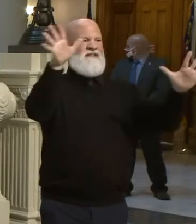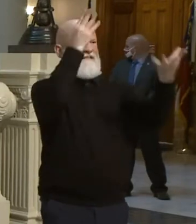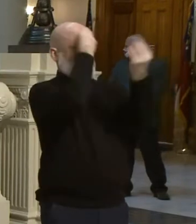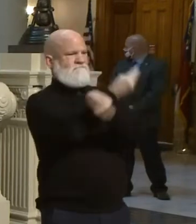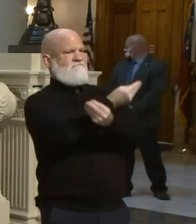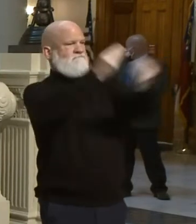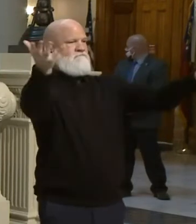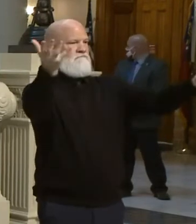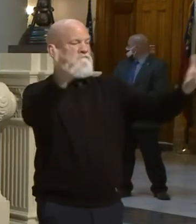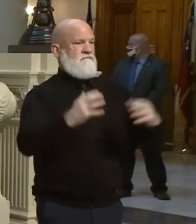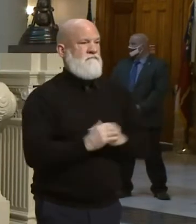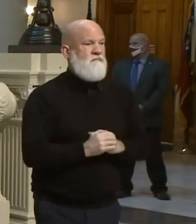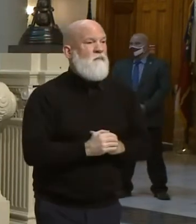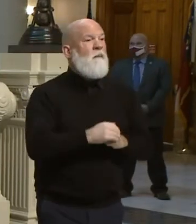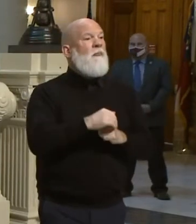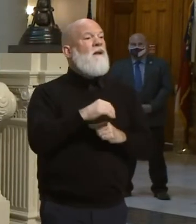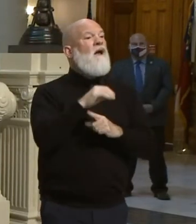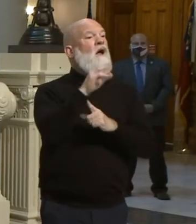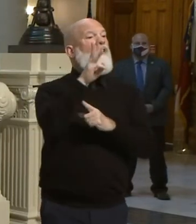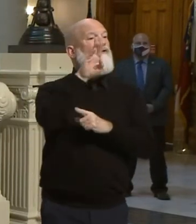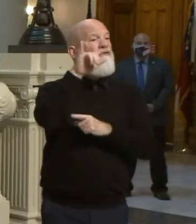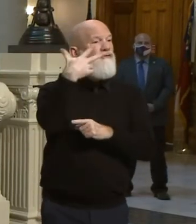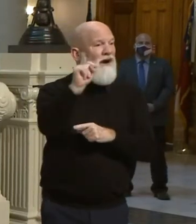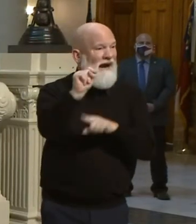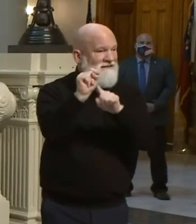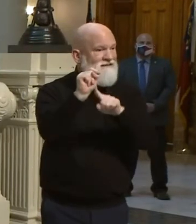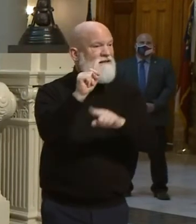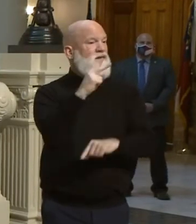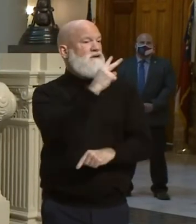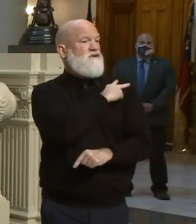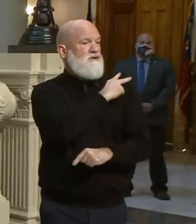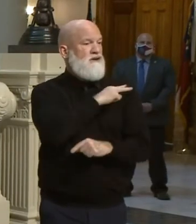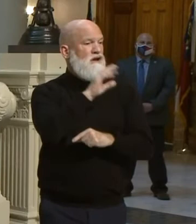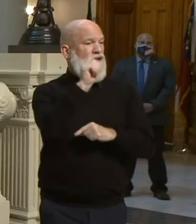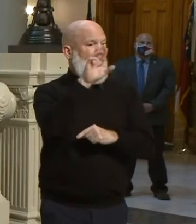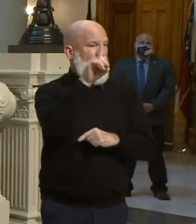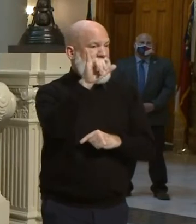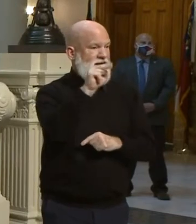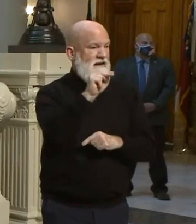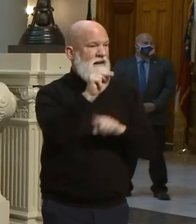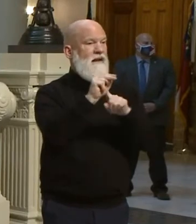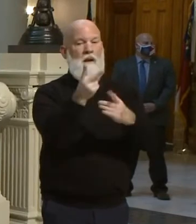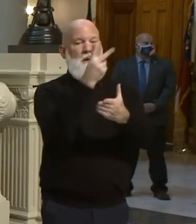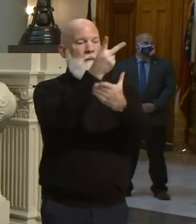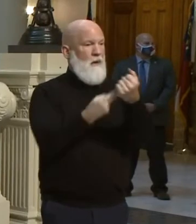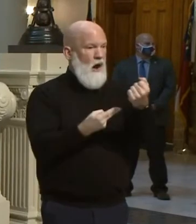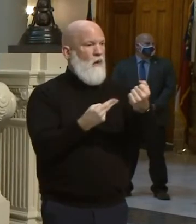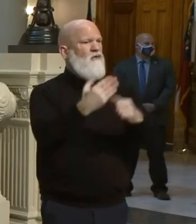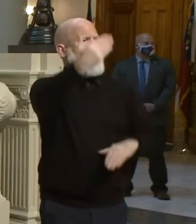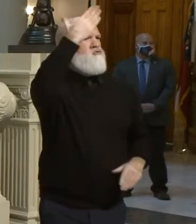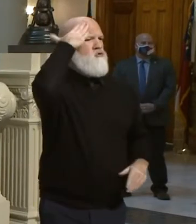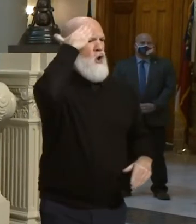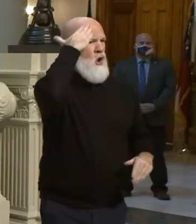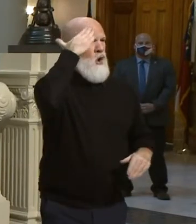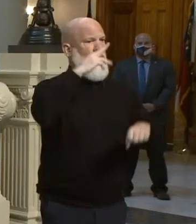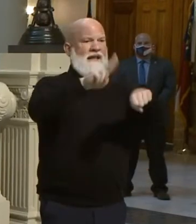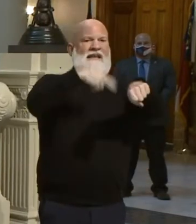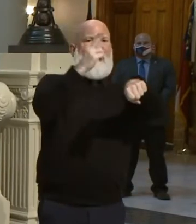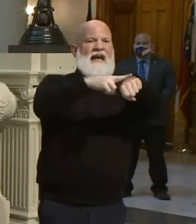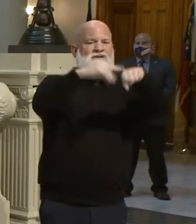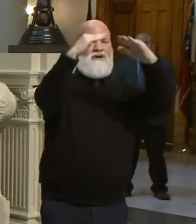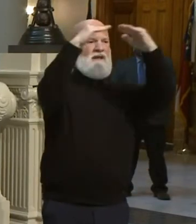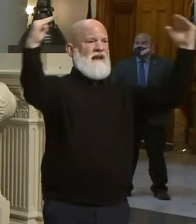Colonel Wright, General Cardin, have both been involved at their levels at the national level and with our partners here at the state level